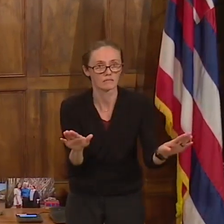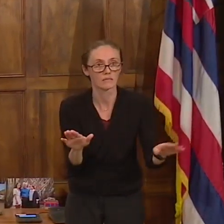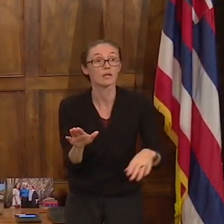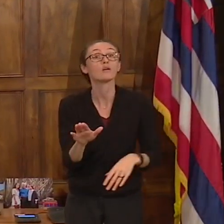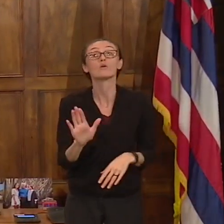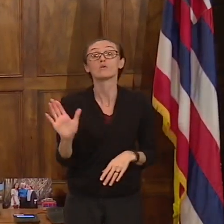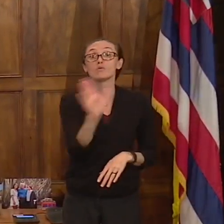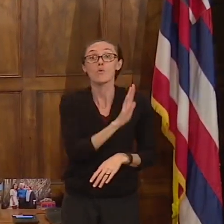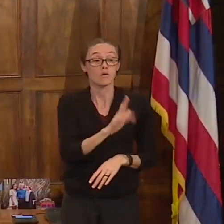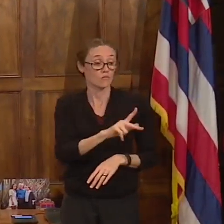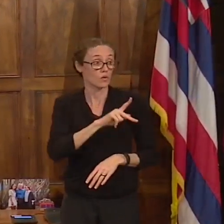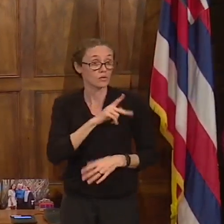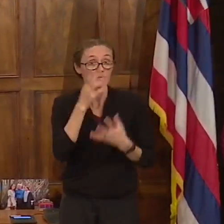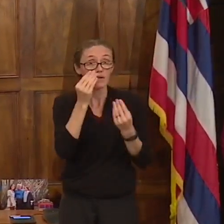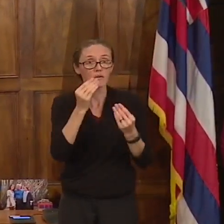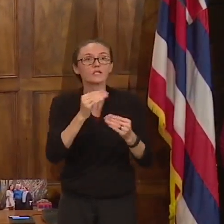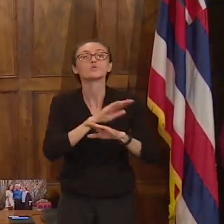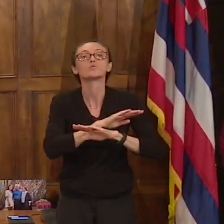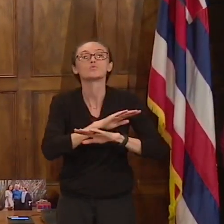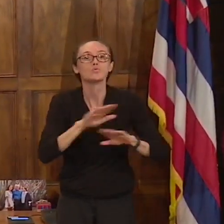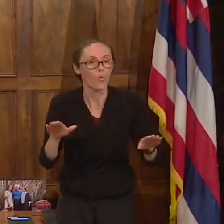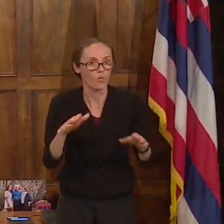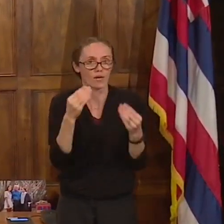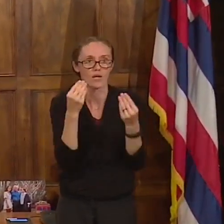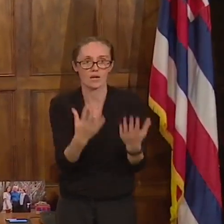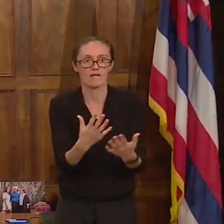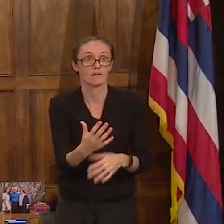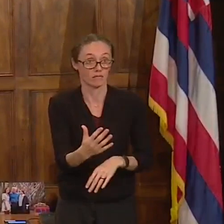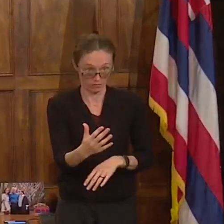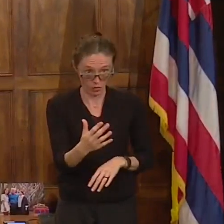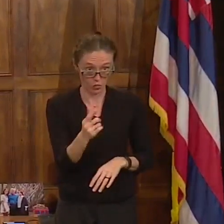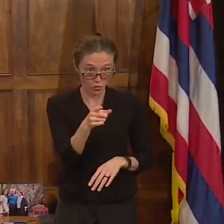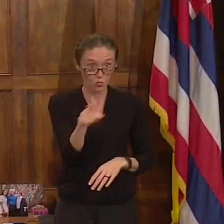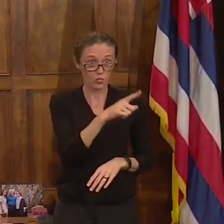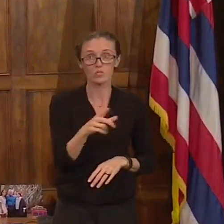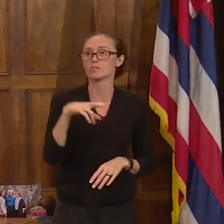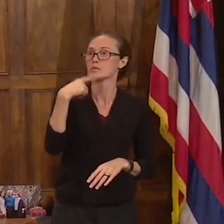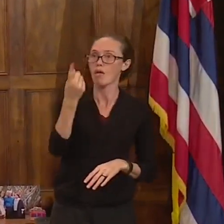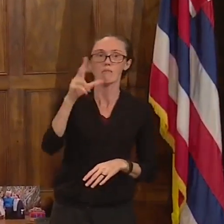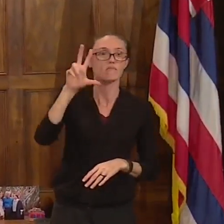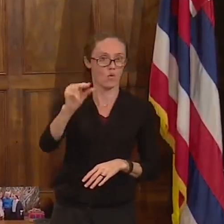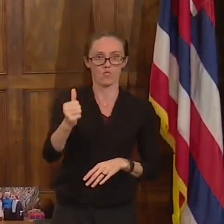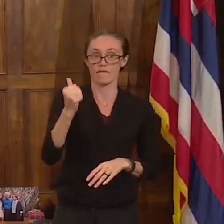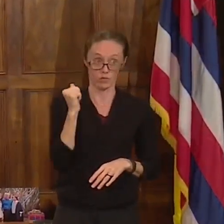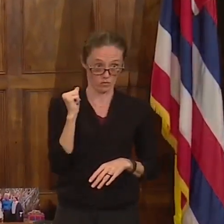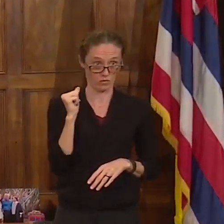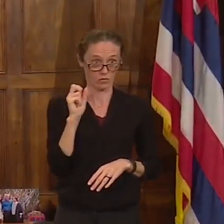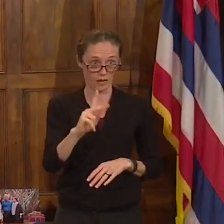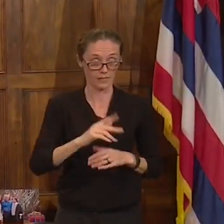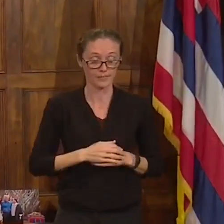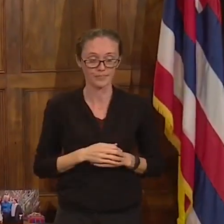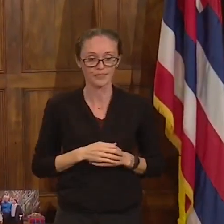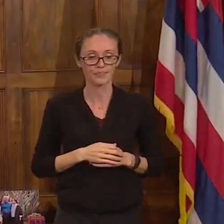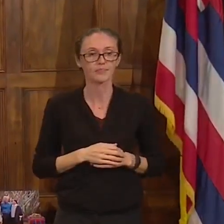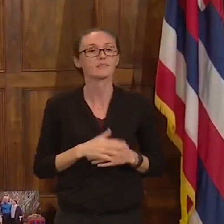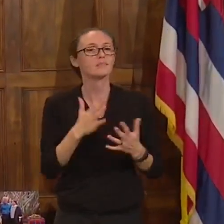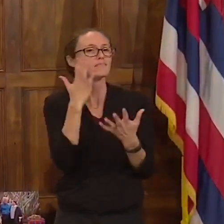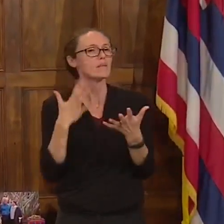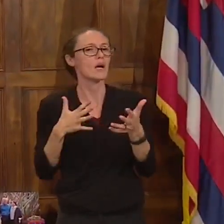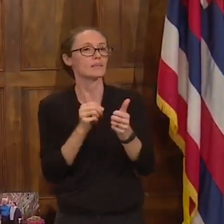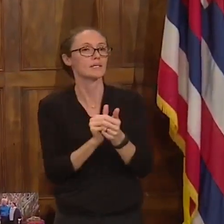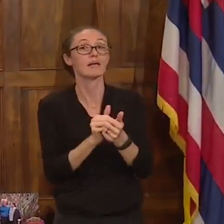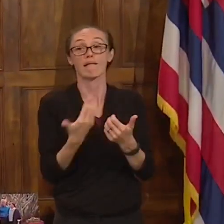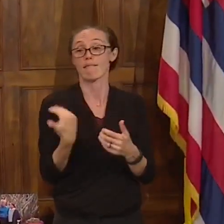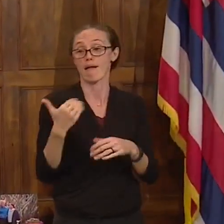any personal information. Okay. Finally, just a quick update. As of last night,